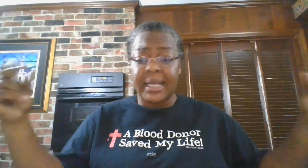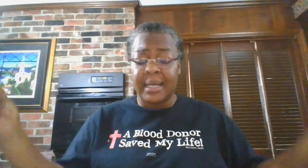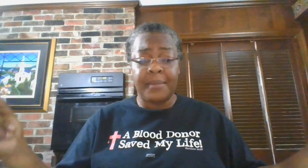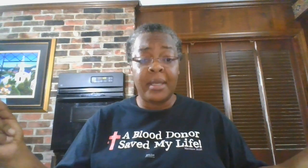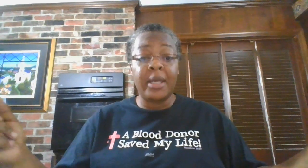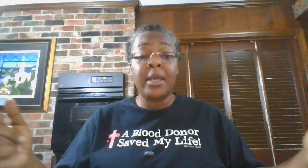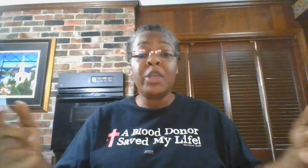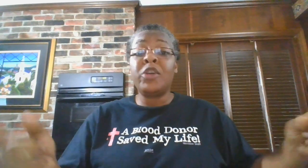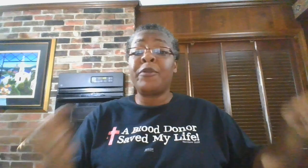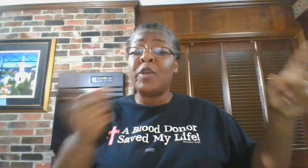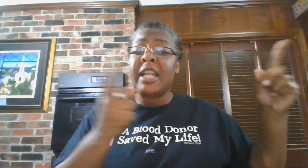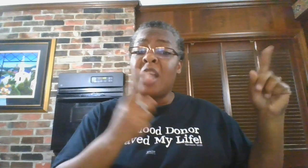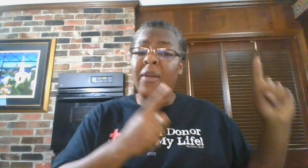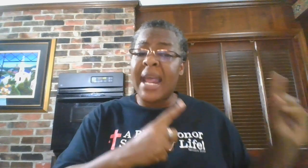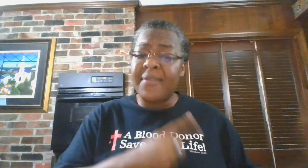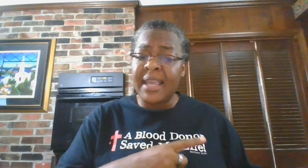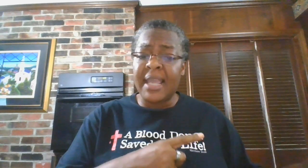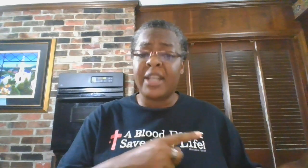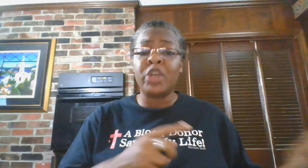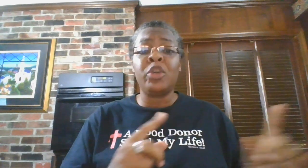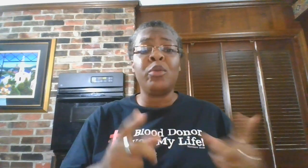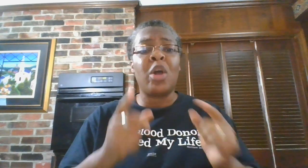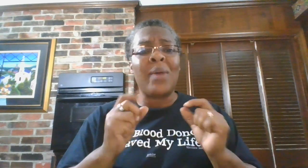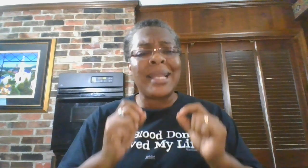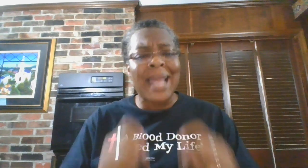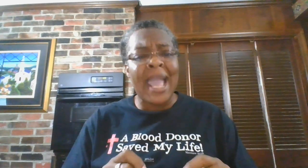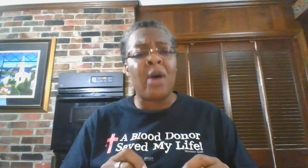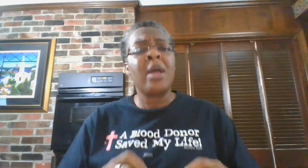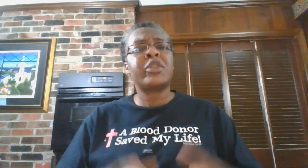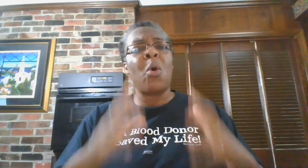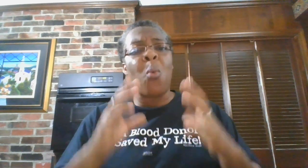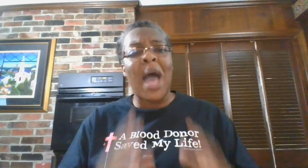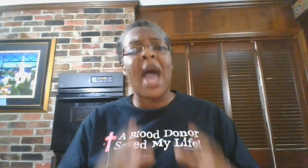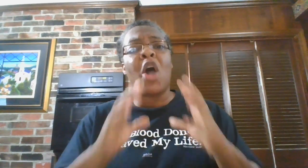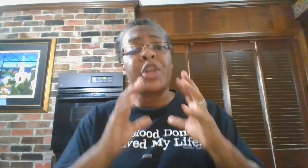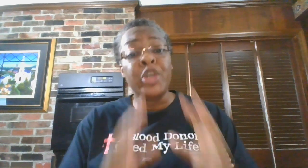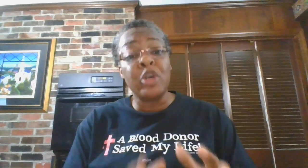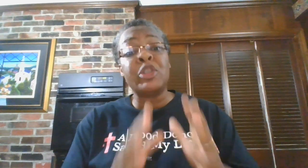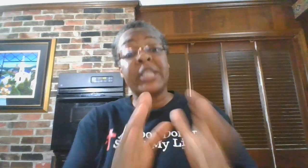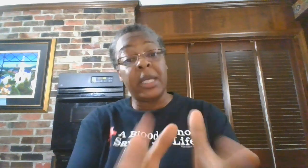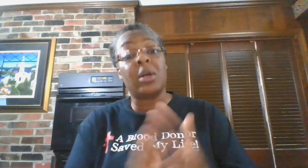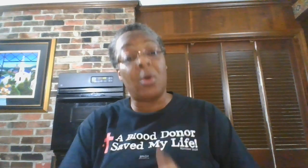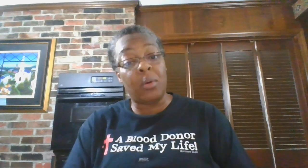coming. If you didn't know that then, you know it now. So why are you still going?